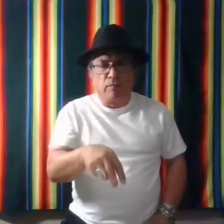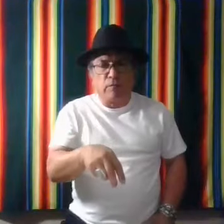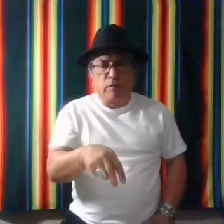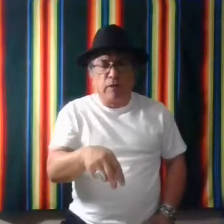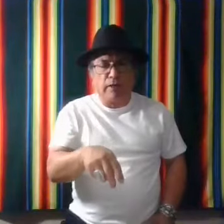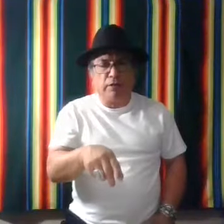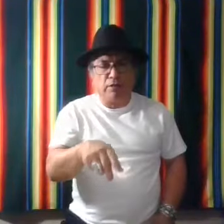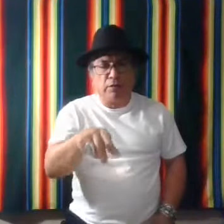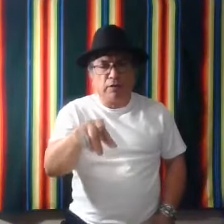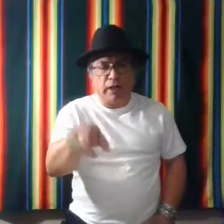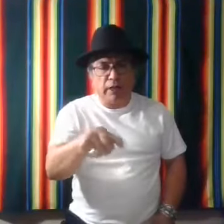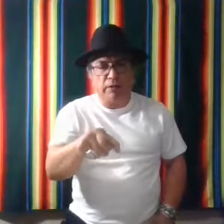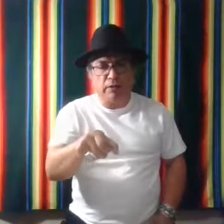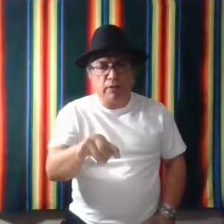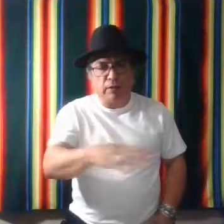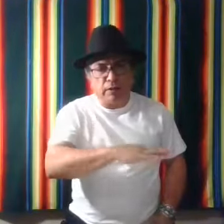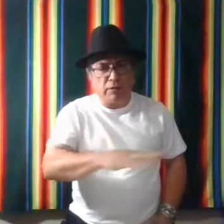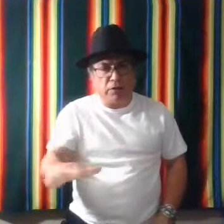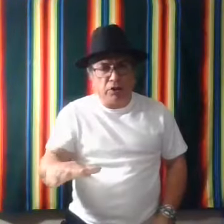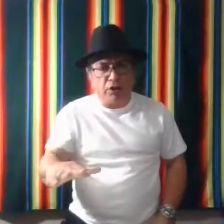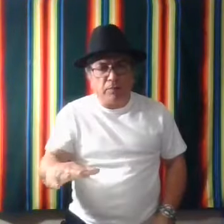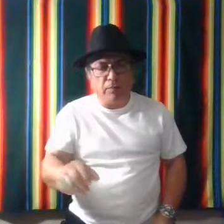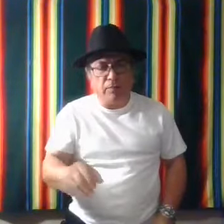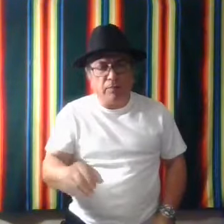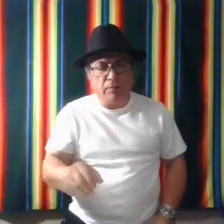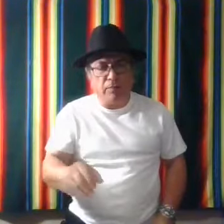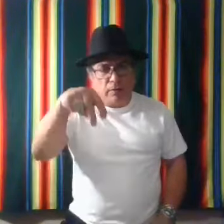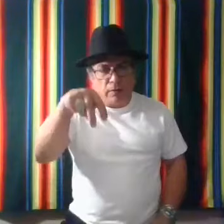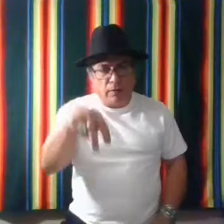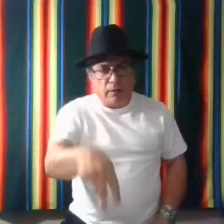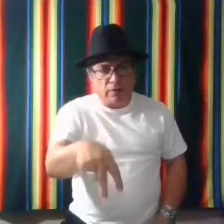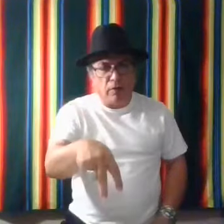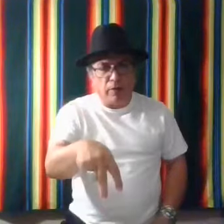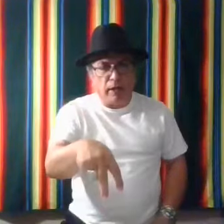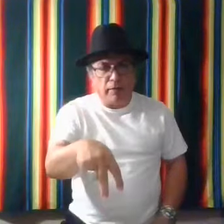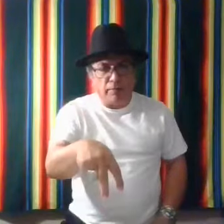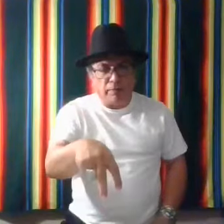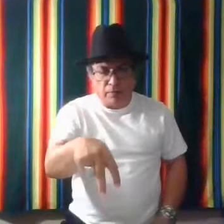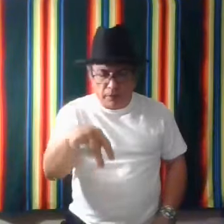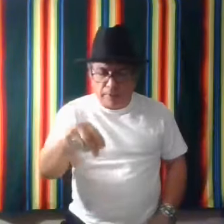Like this is, yes, and this is good. And that's all right. Okay.